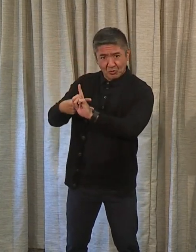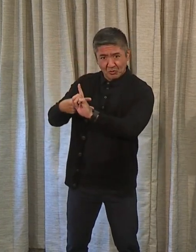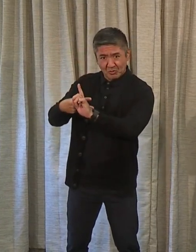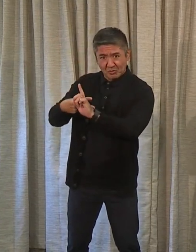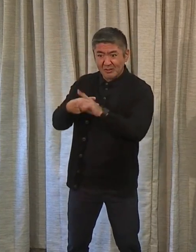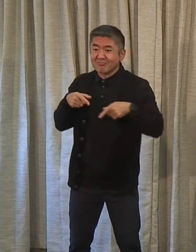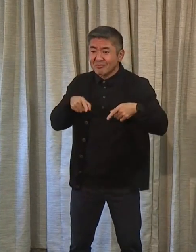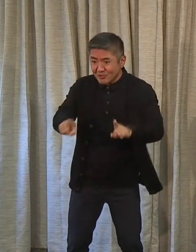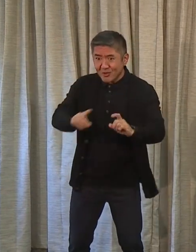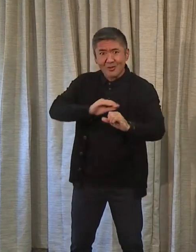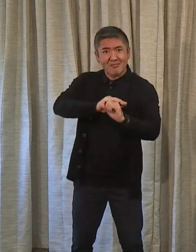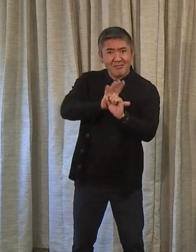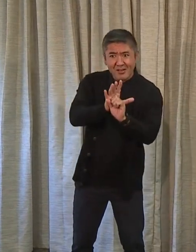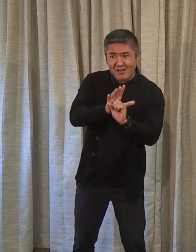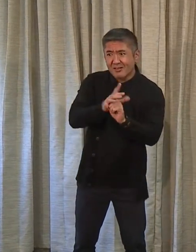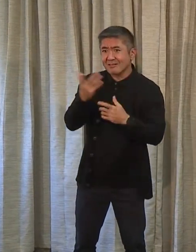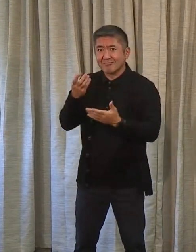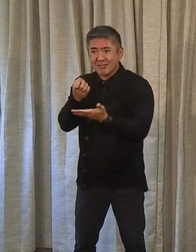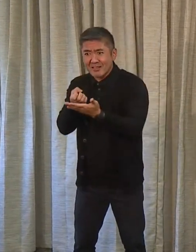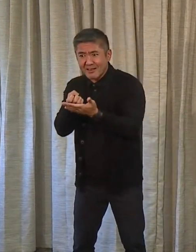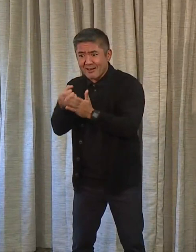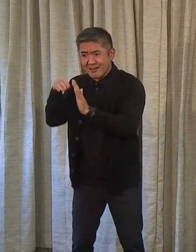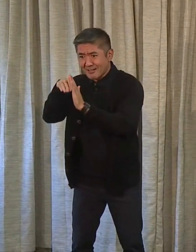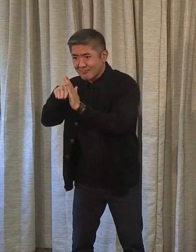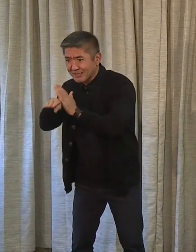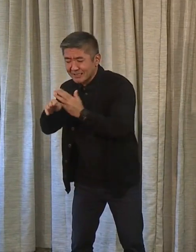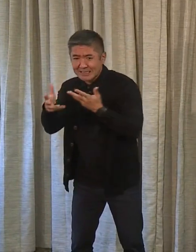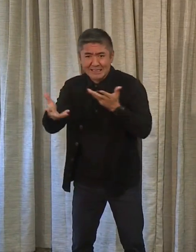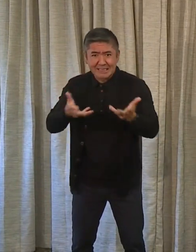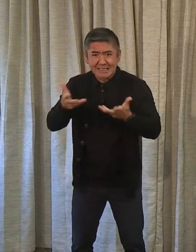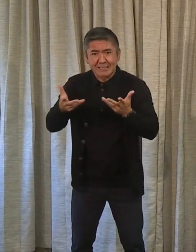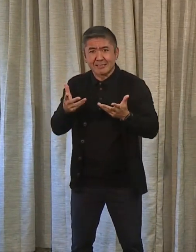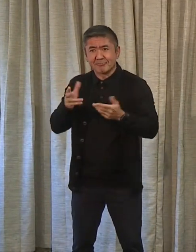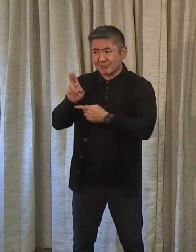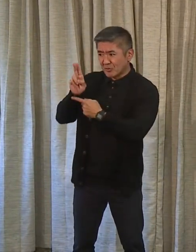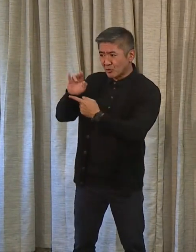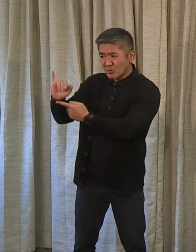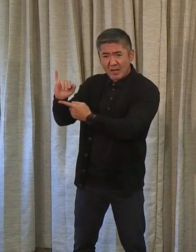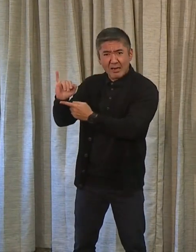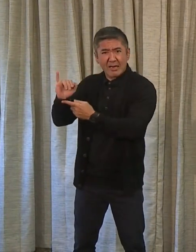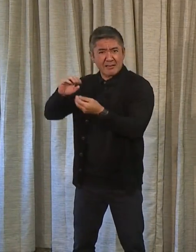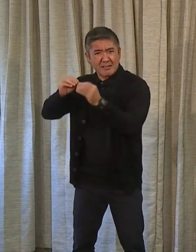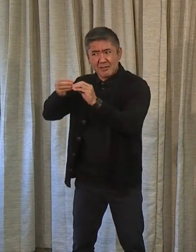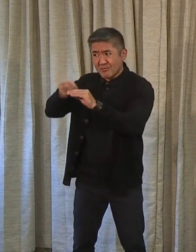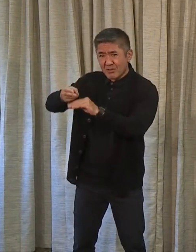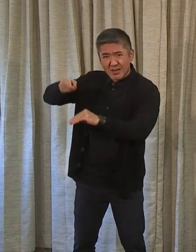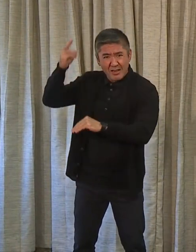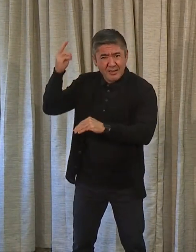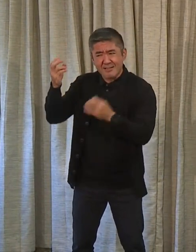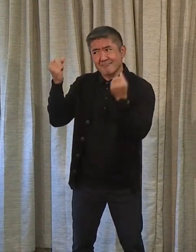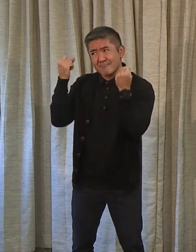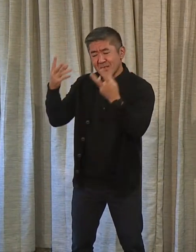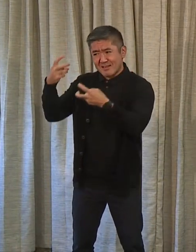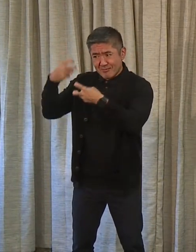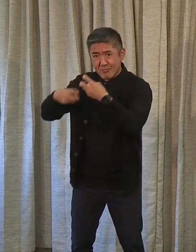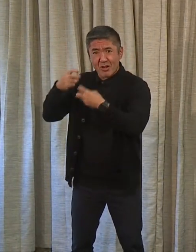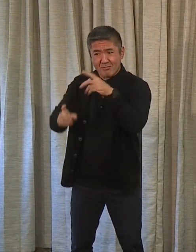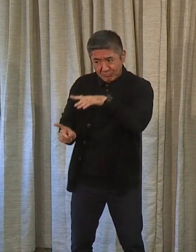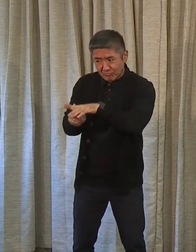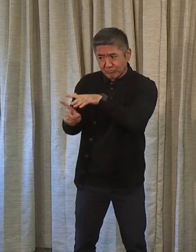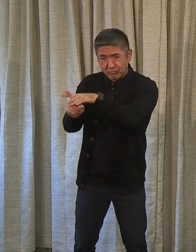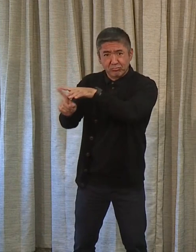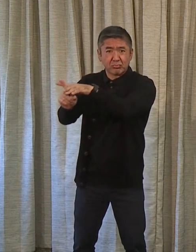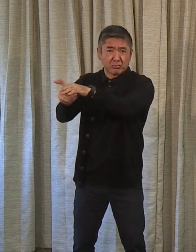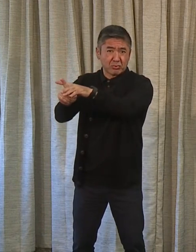midst of a pandemic, recessionary trends everywhere we looked, unemployment high, et cetera, and a lot of issues just facing us in general,